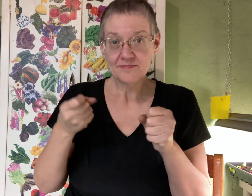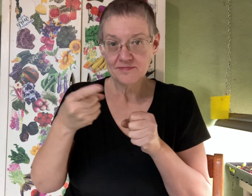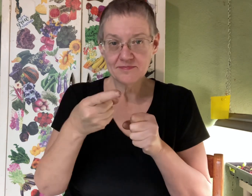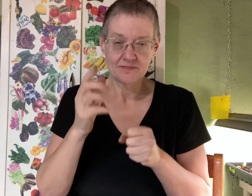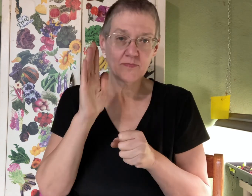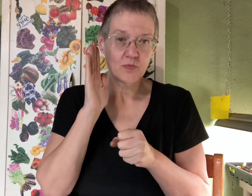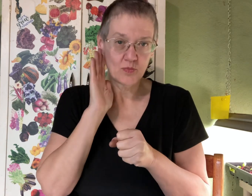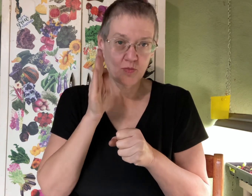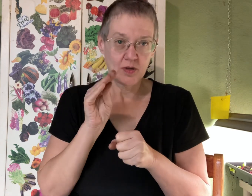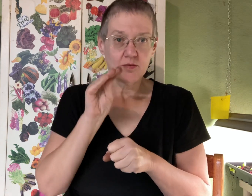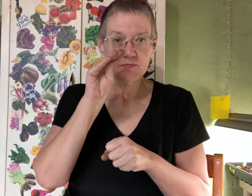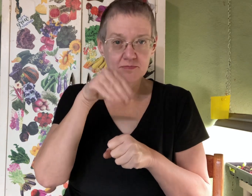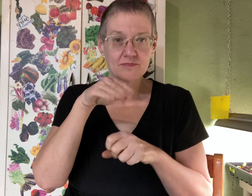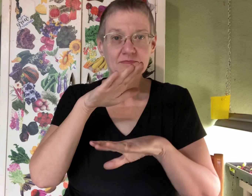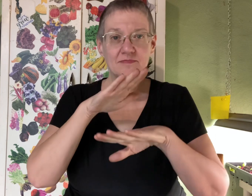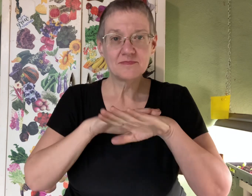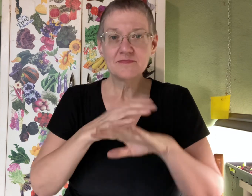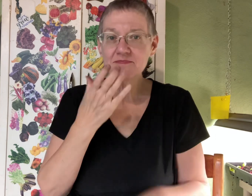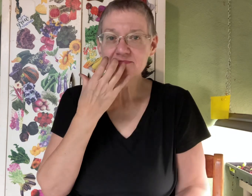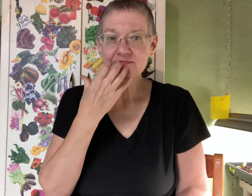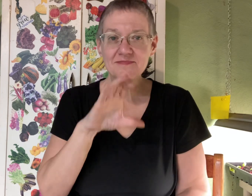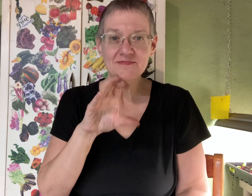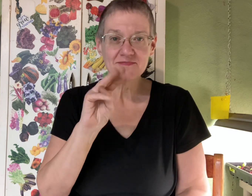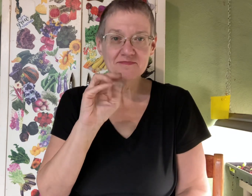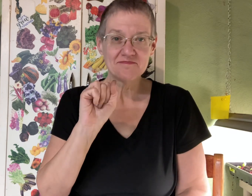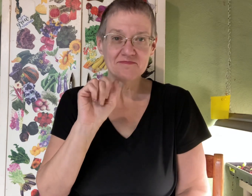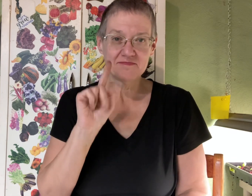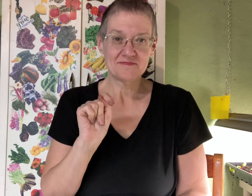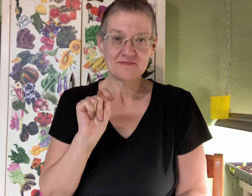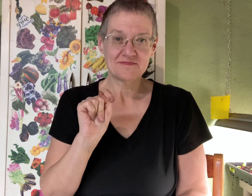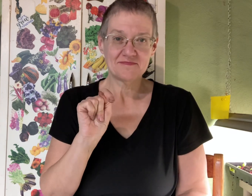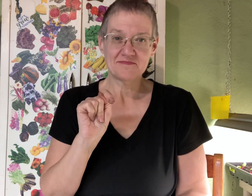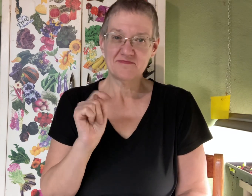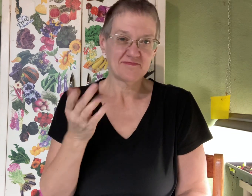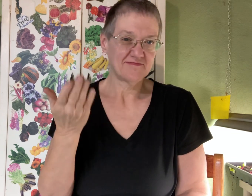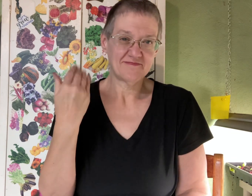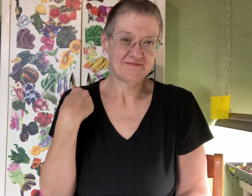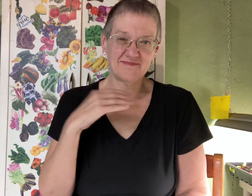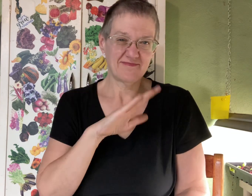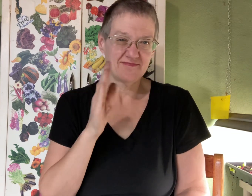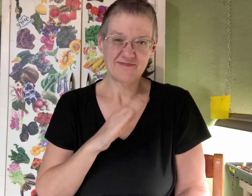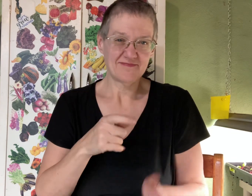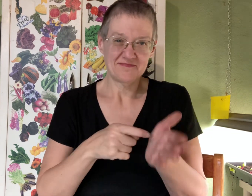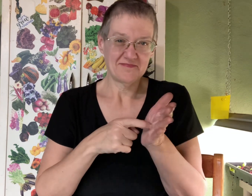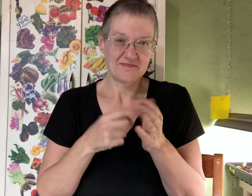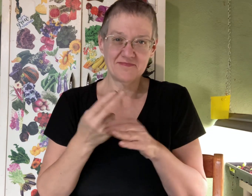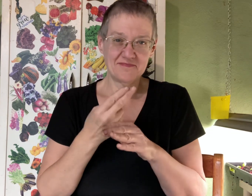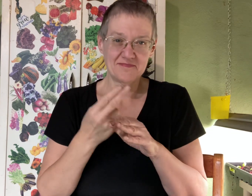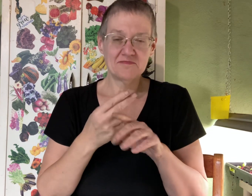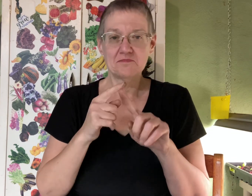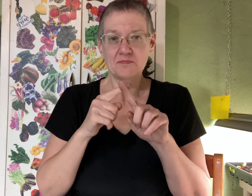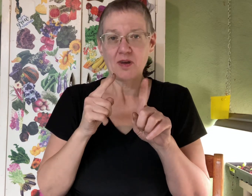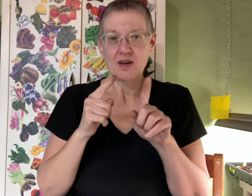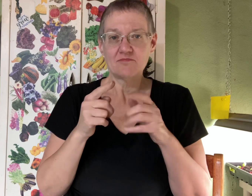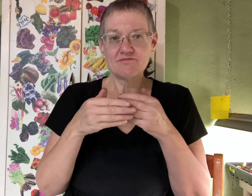so that means next year i'm going to germinate them on a heat mat i've never had to do that in the past